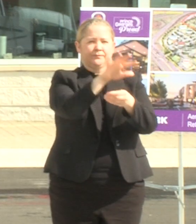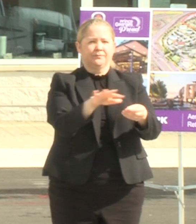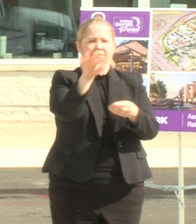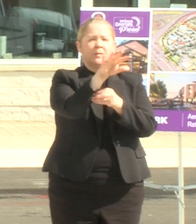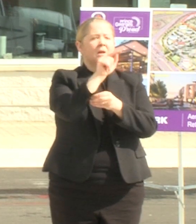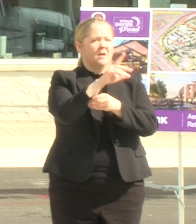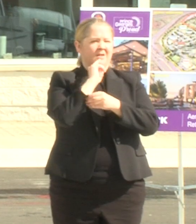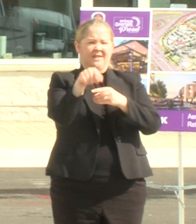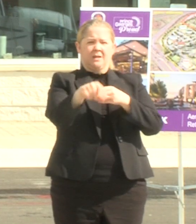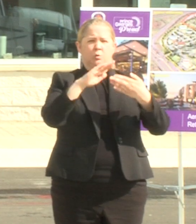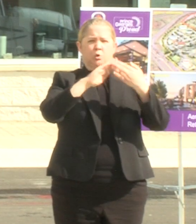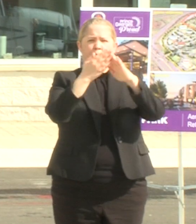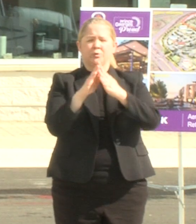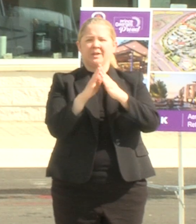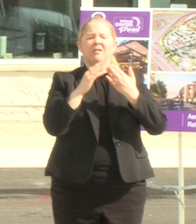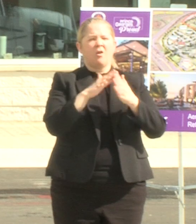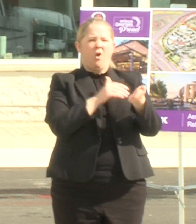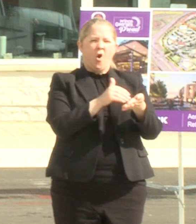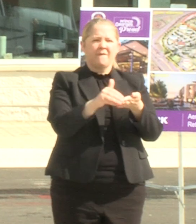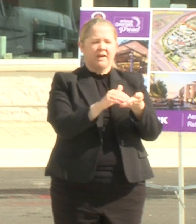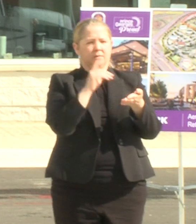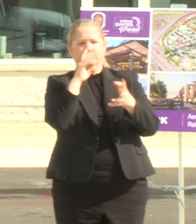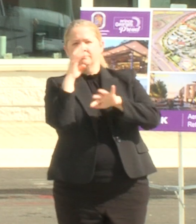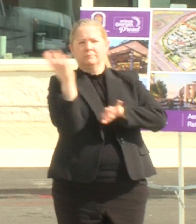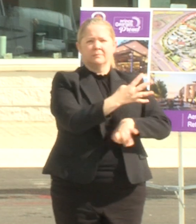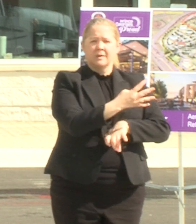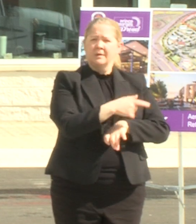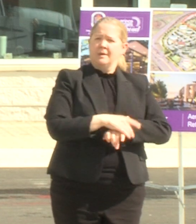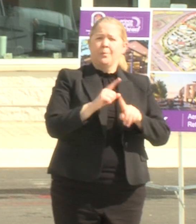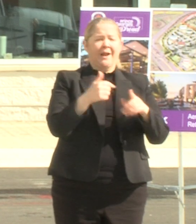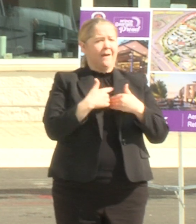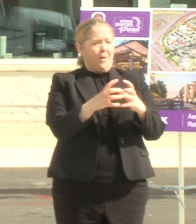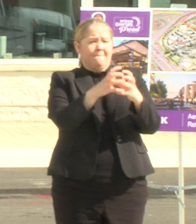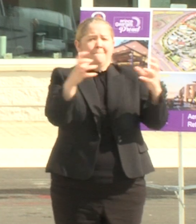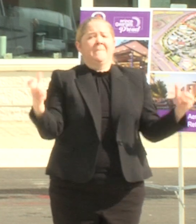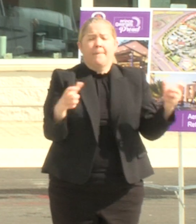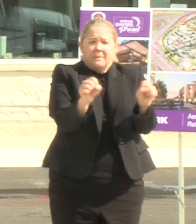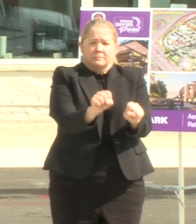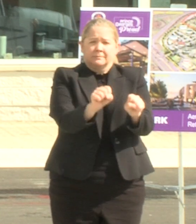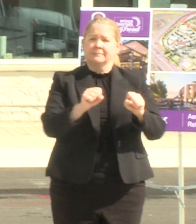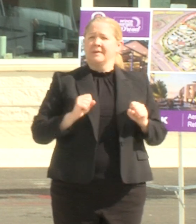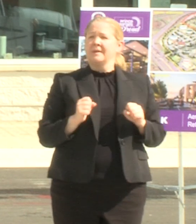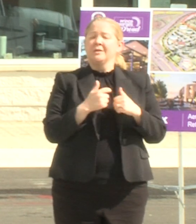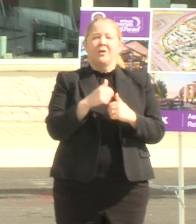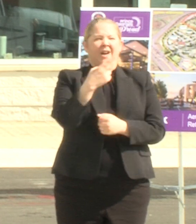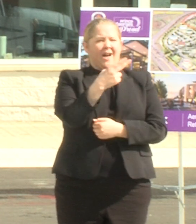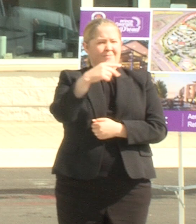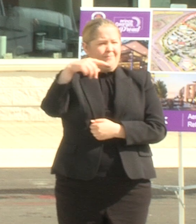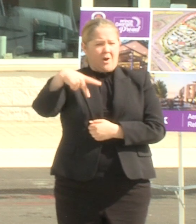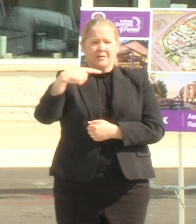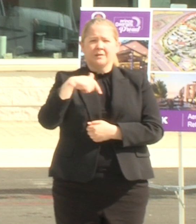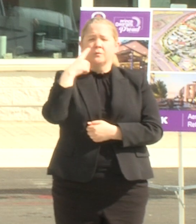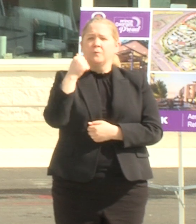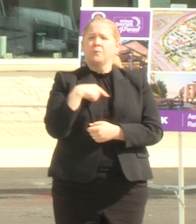has immense potential for me developing hampton park is about doing our part eliminating food deserts with an anchor